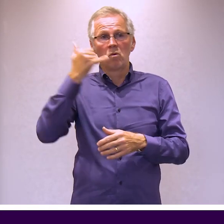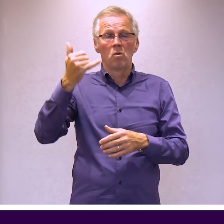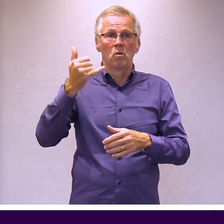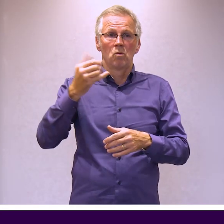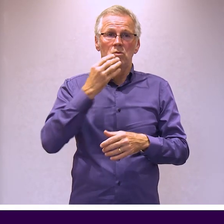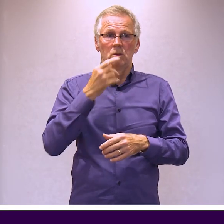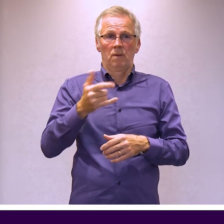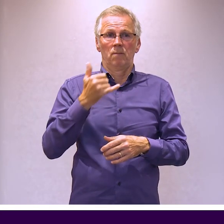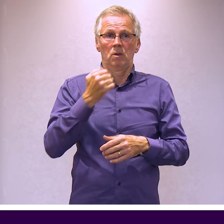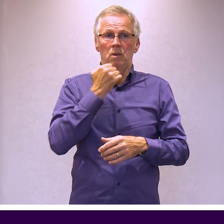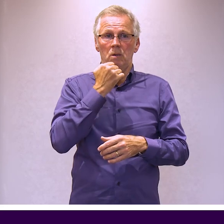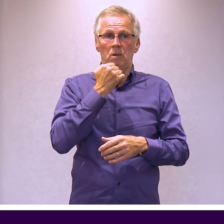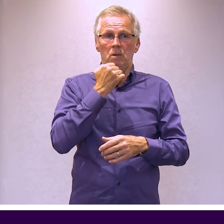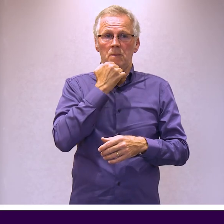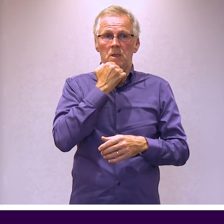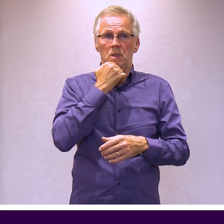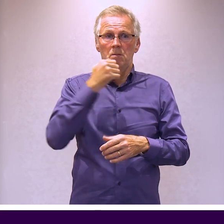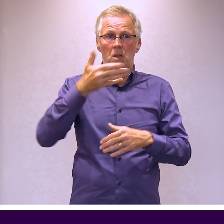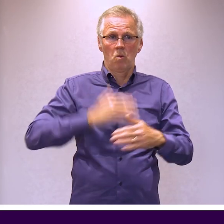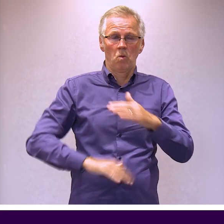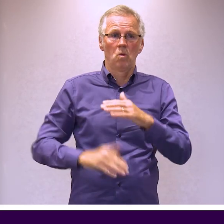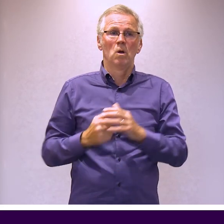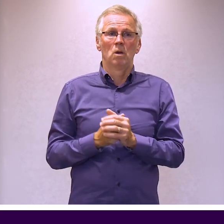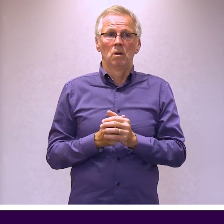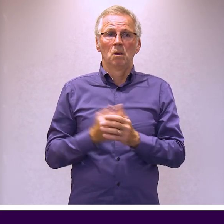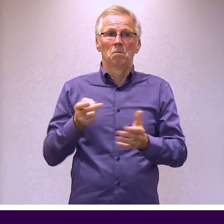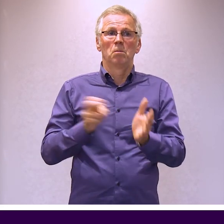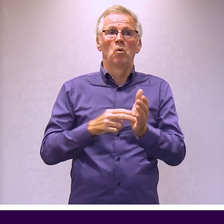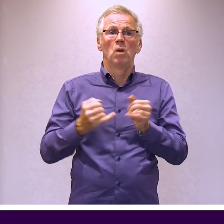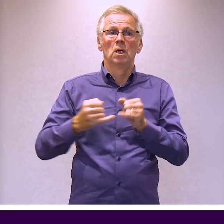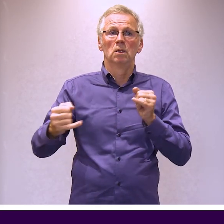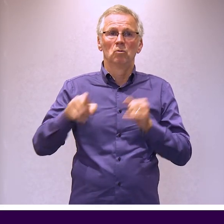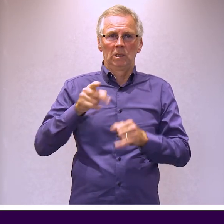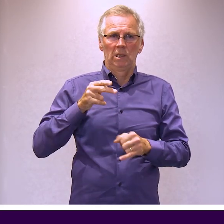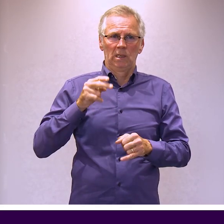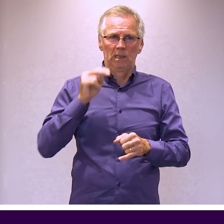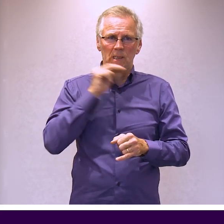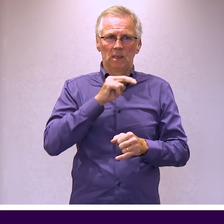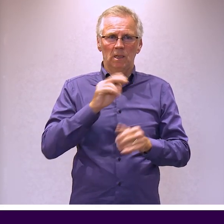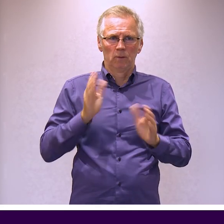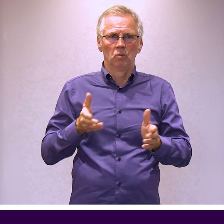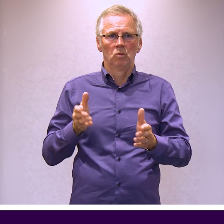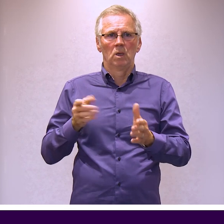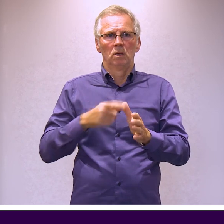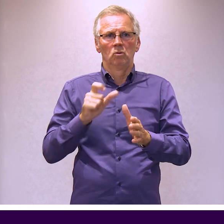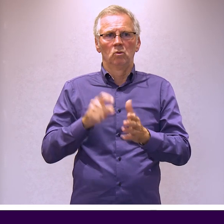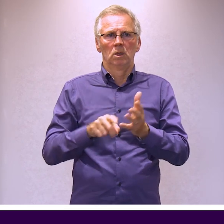interpreters. You can buy tickets online, in person at the venue or by phone using